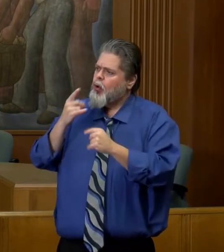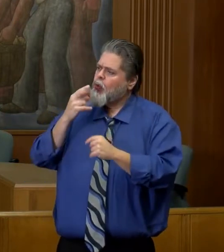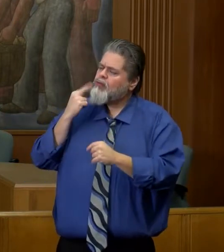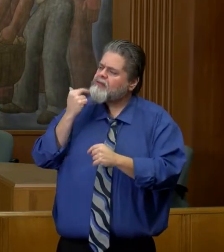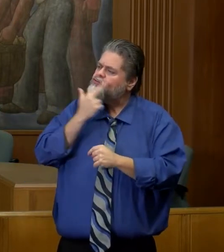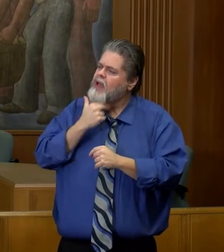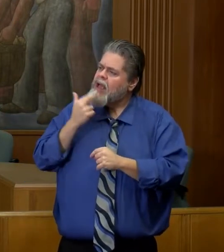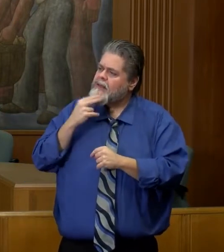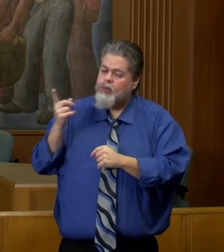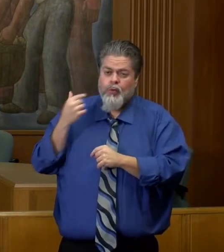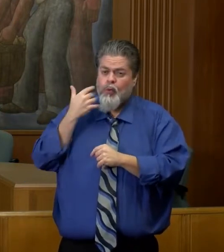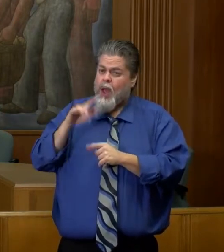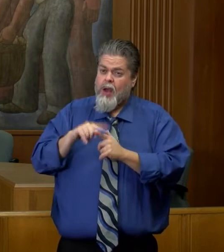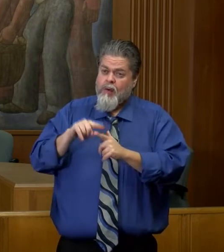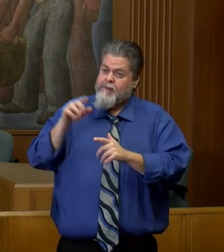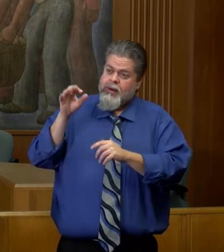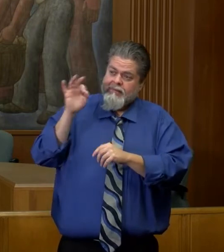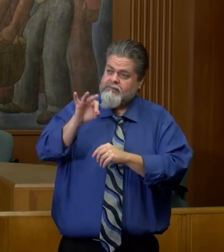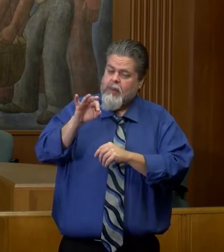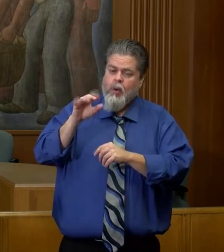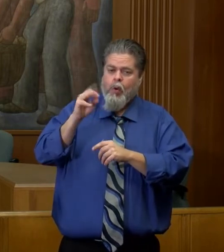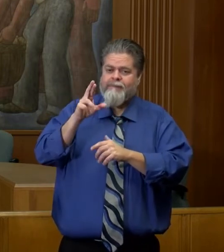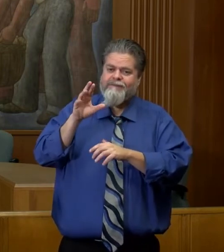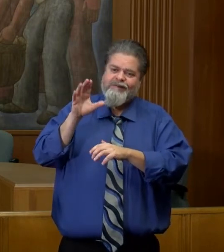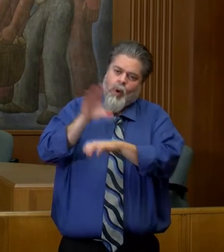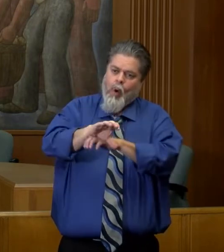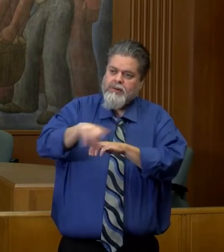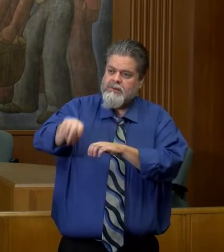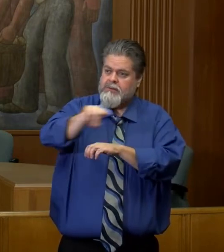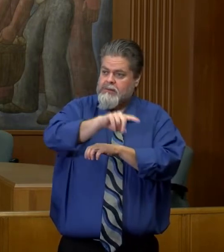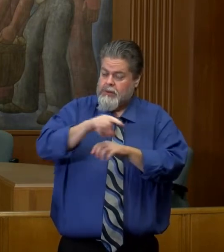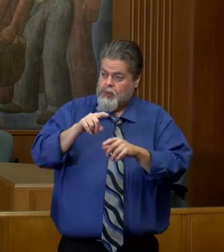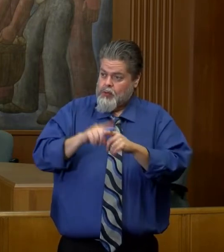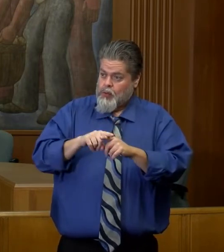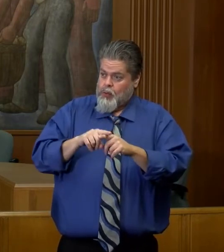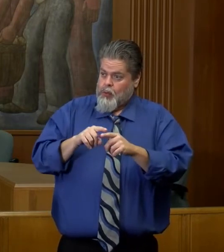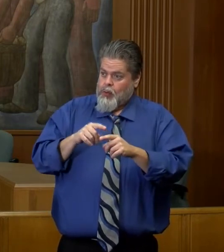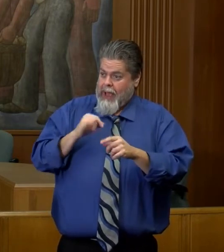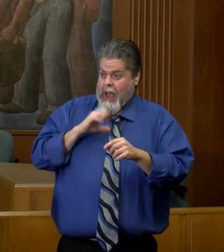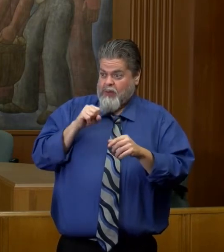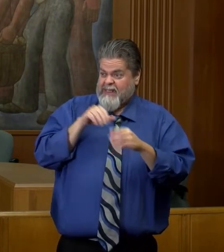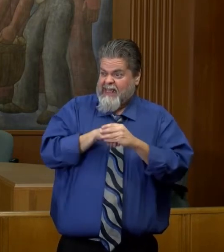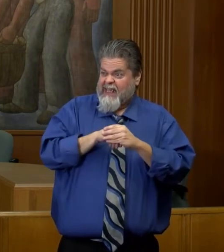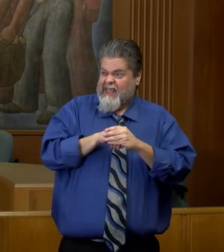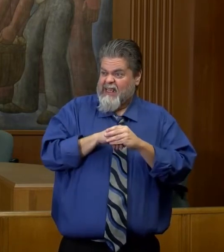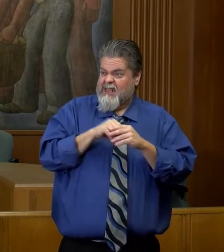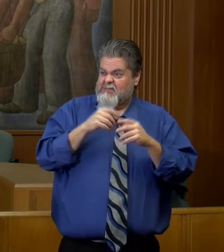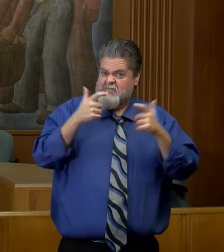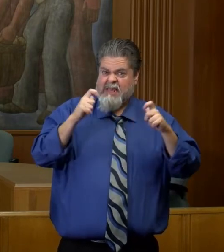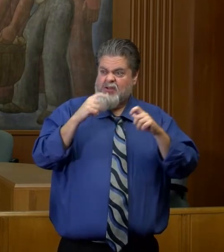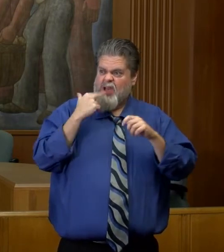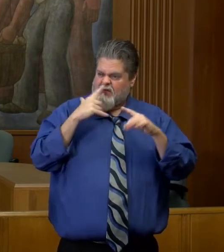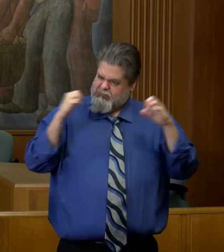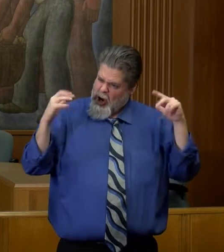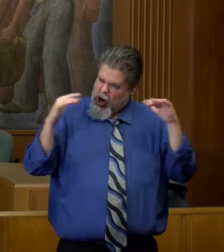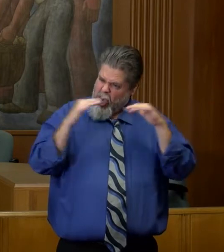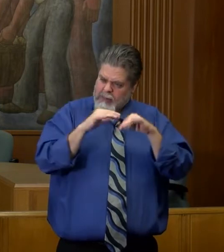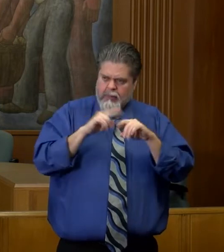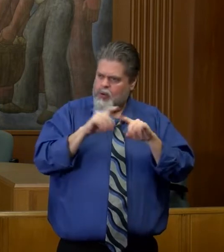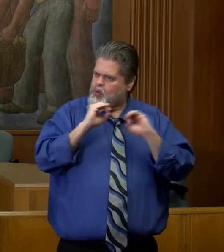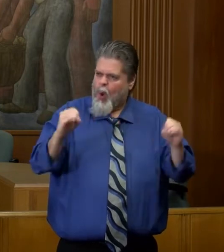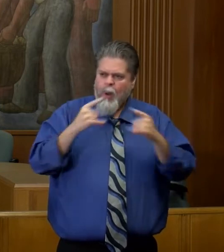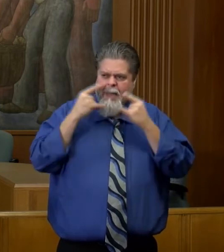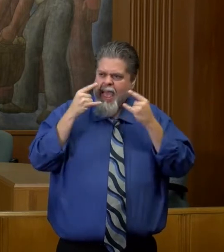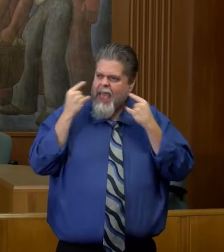not going to put a law on this and the fact that asking restaurants and I was going to pack those when asked when I was like, know,